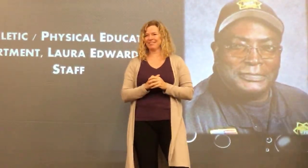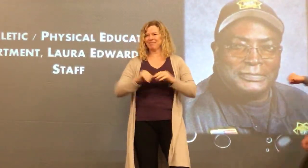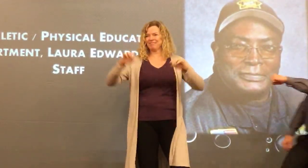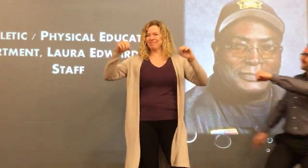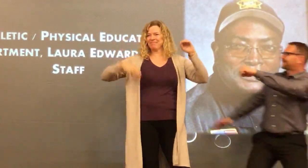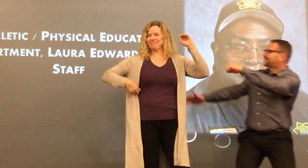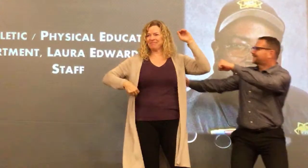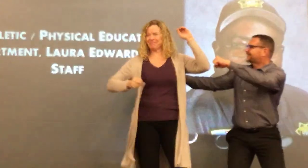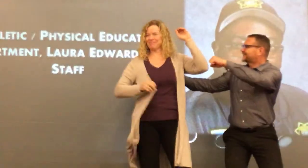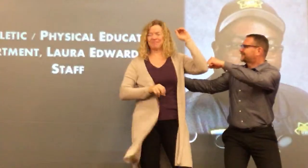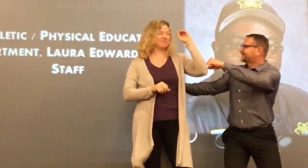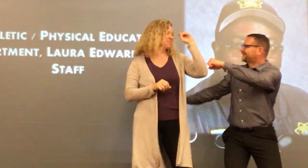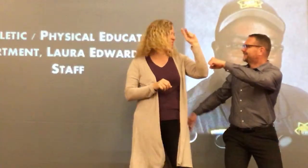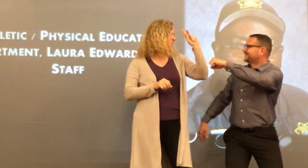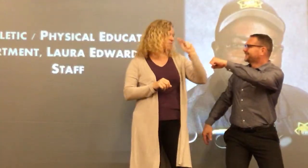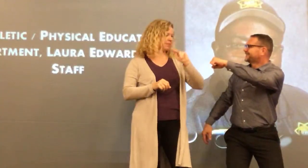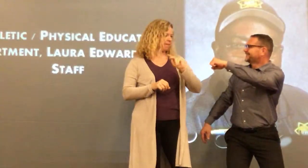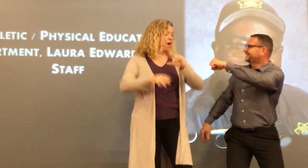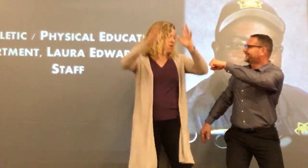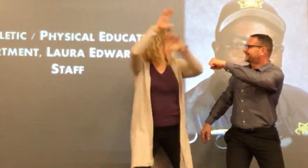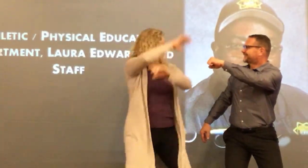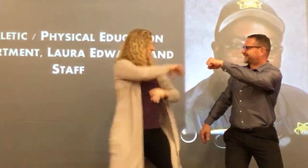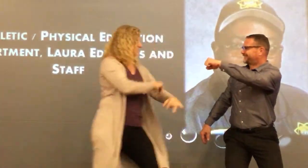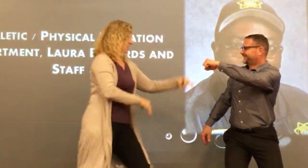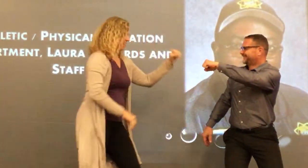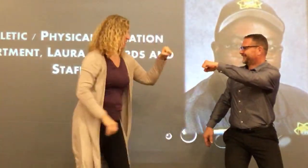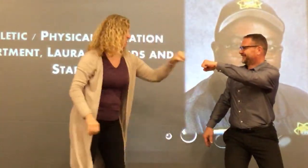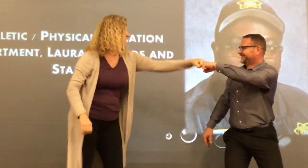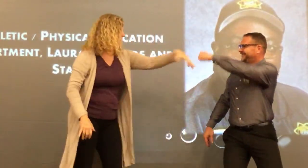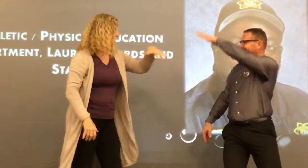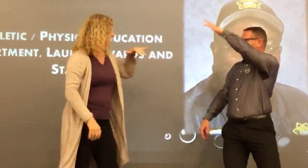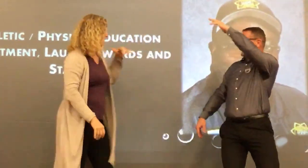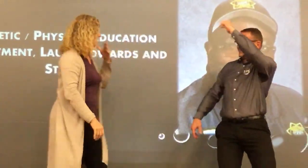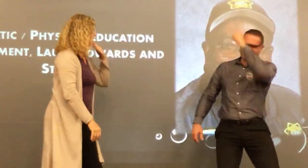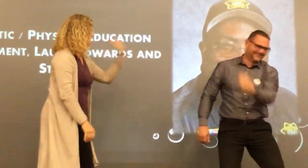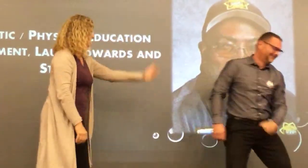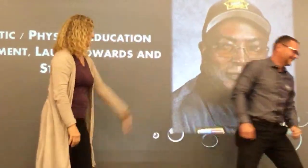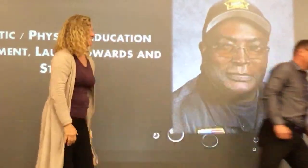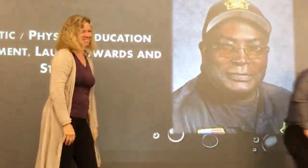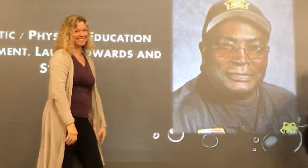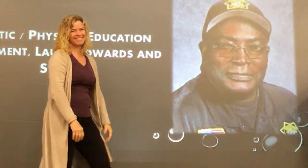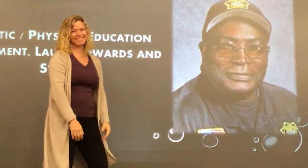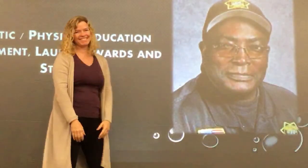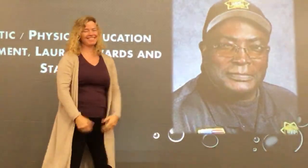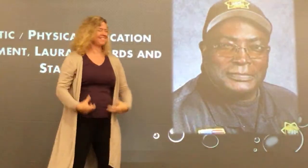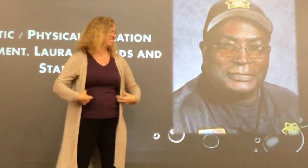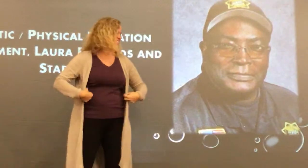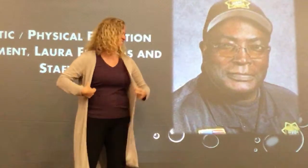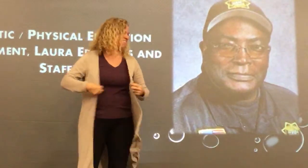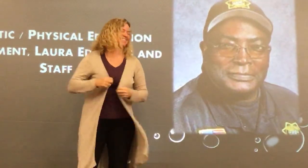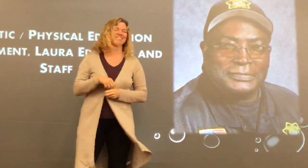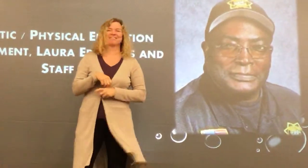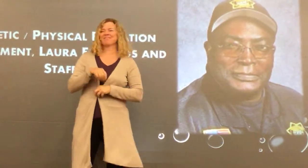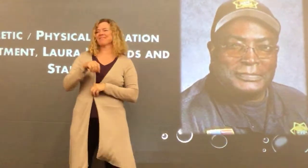A wave of fist pumps. Oh, oh, he went one for myself. Well, thank you, Ed.